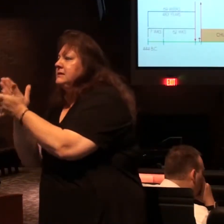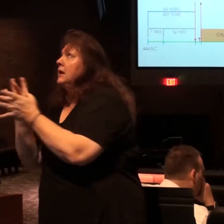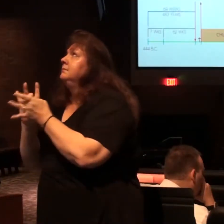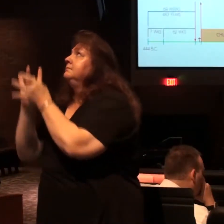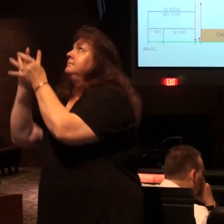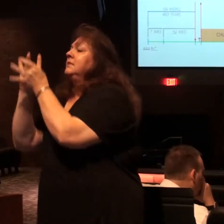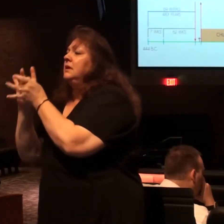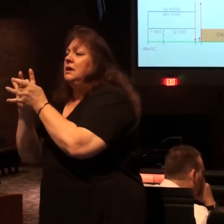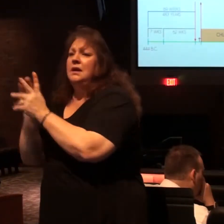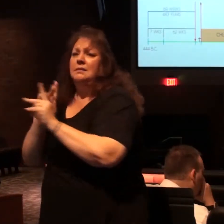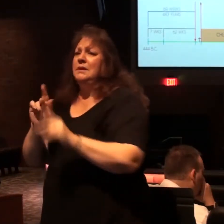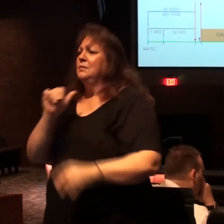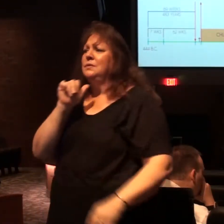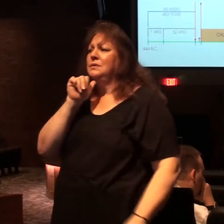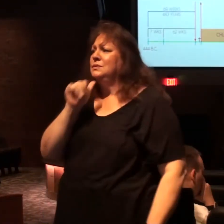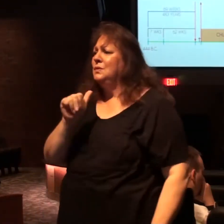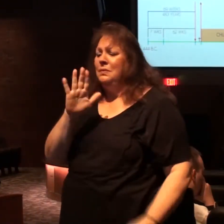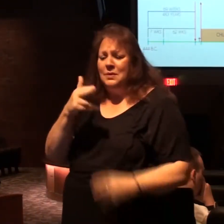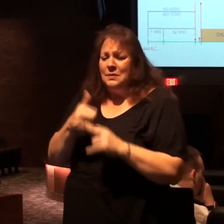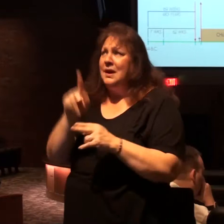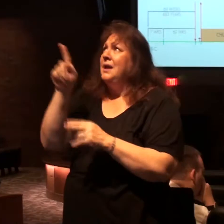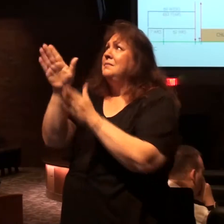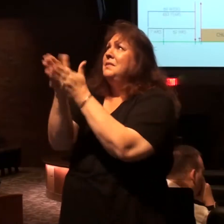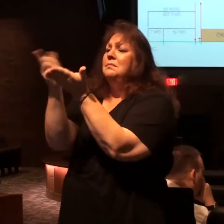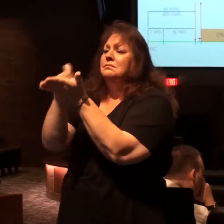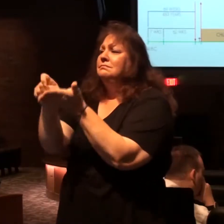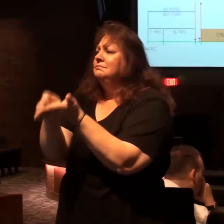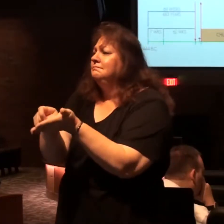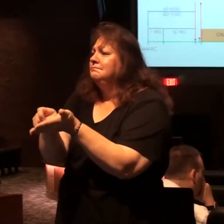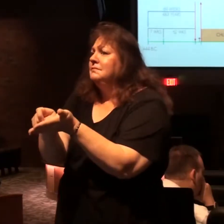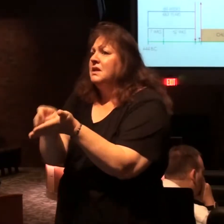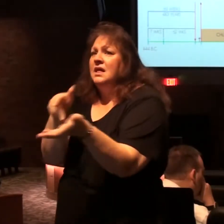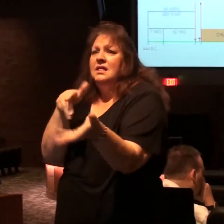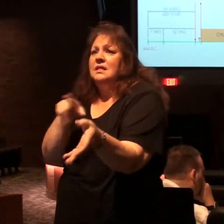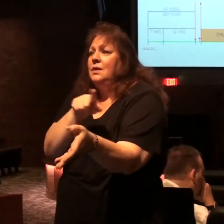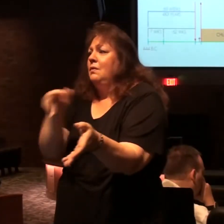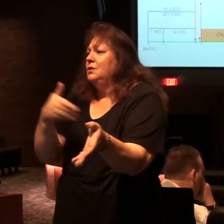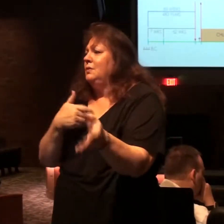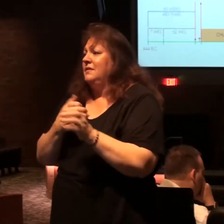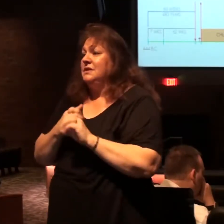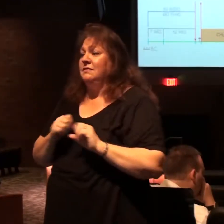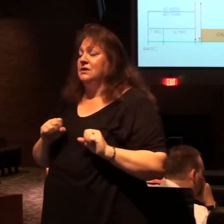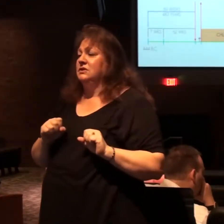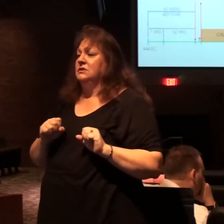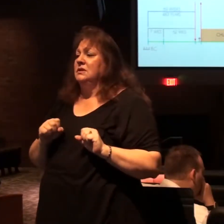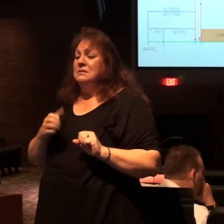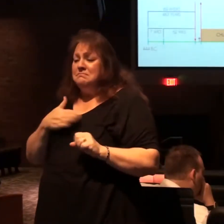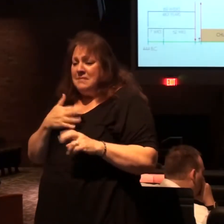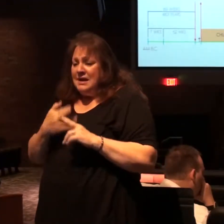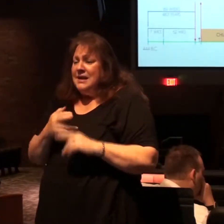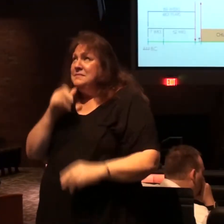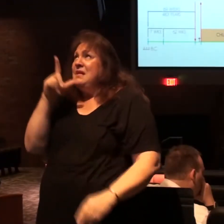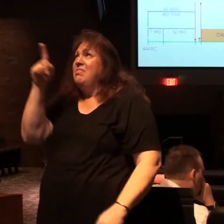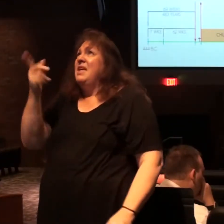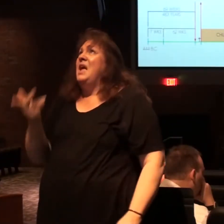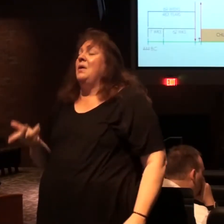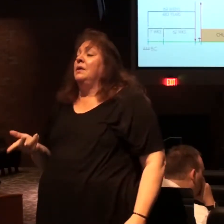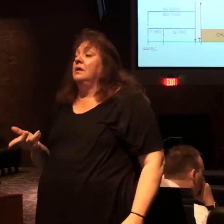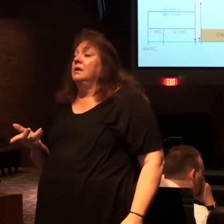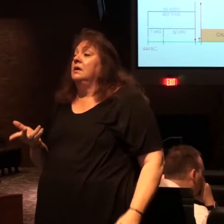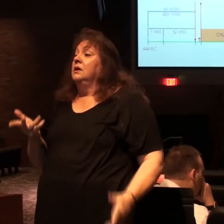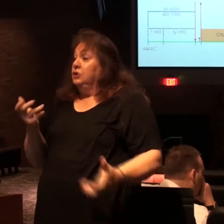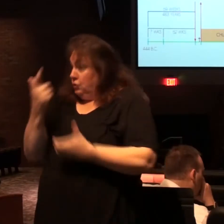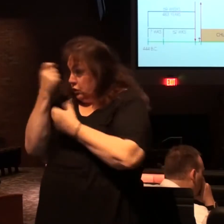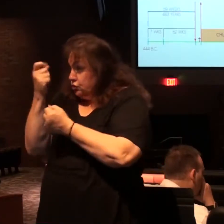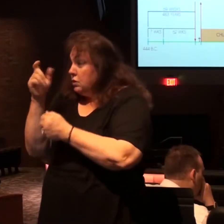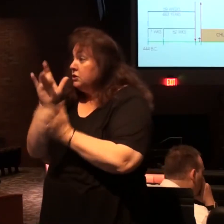what about those who don't whose names are not there they don't want to be saved what if my name is not there do you want